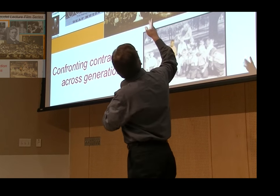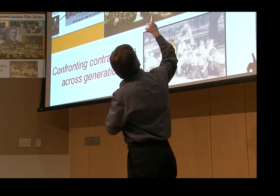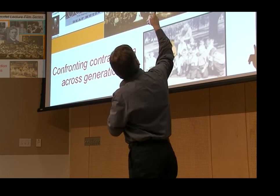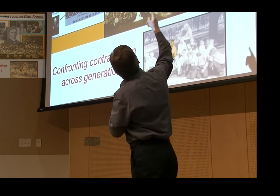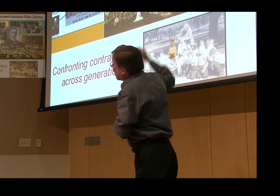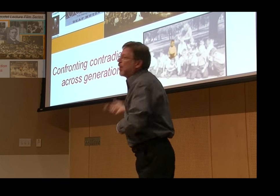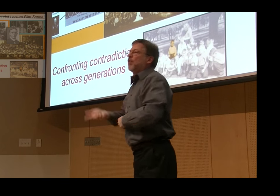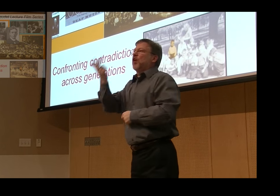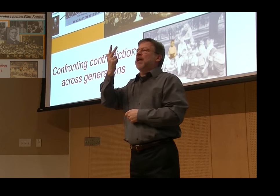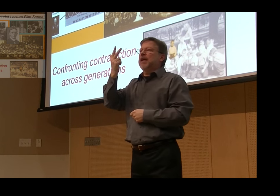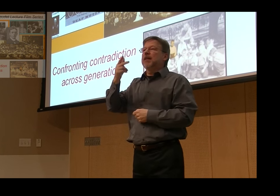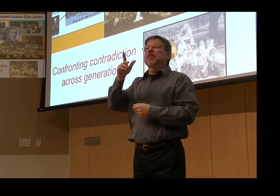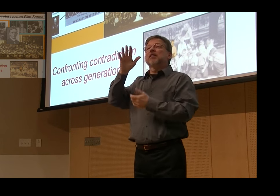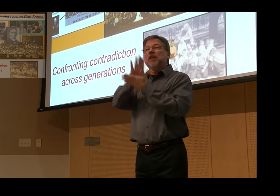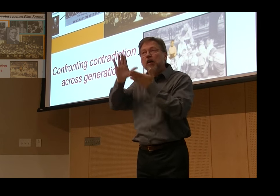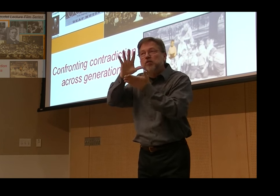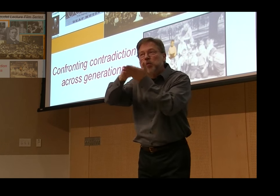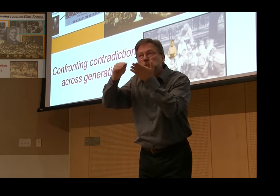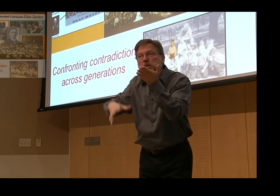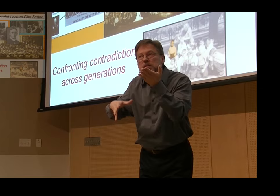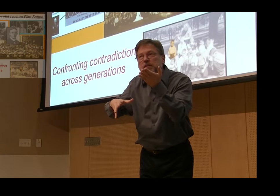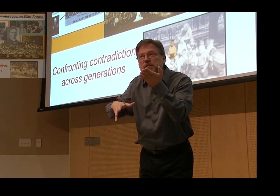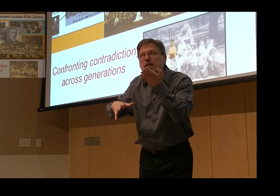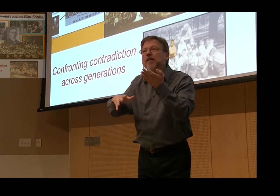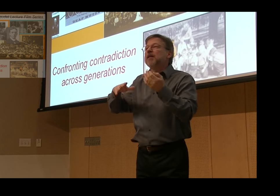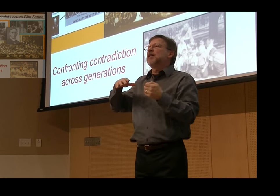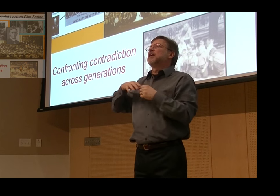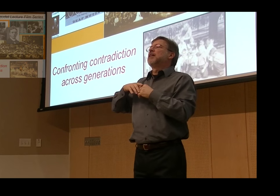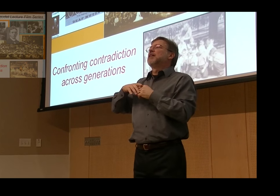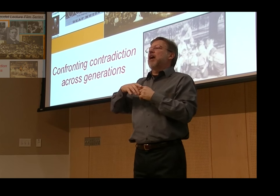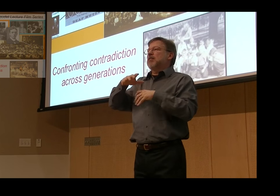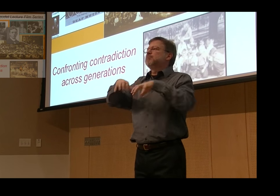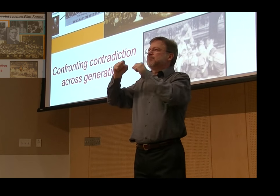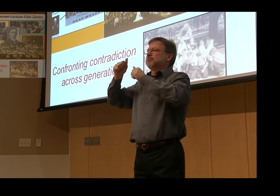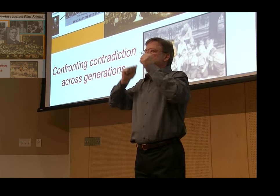Longfellow's poem about Hiawatha.